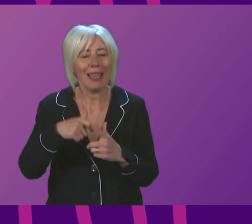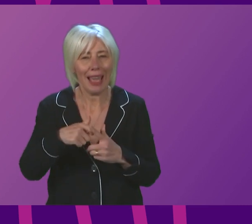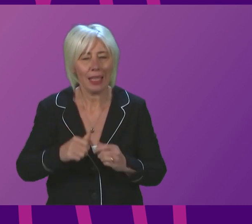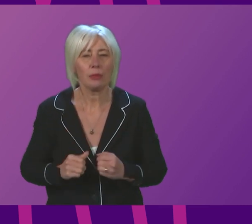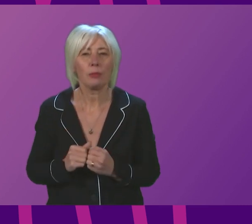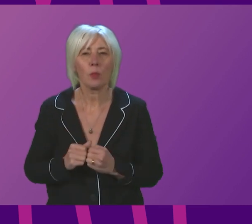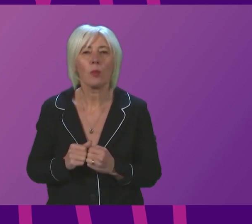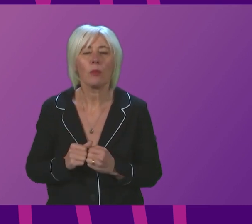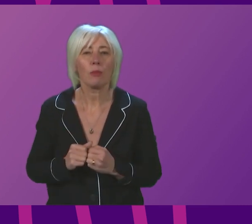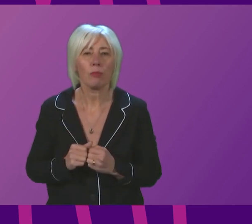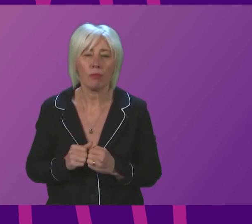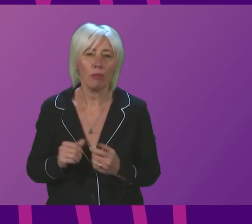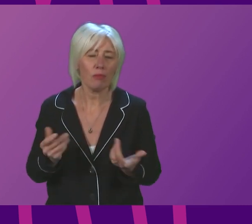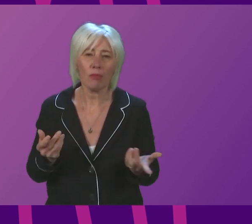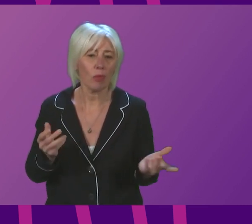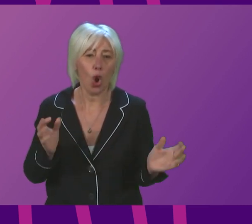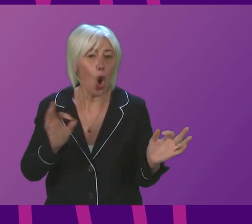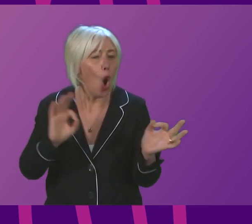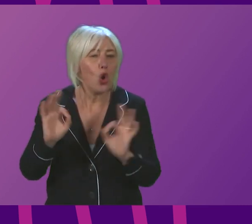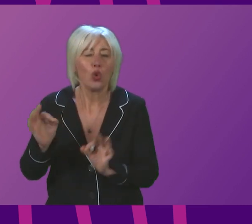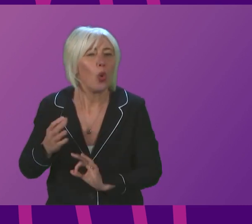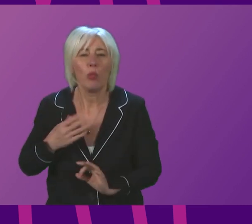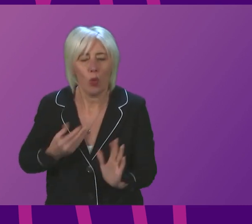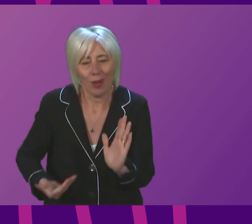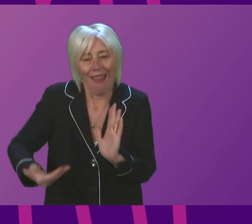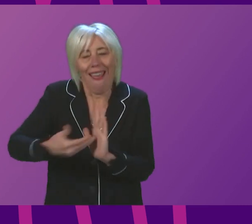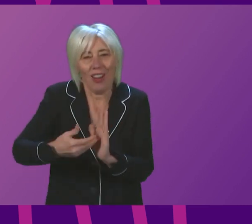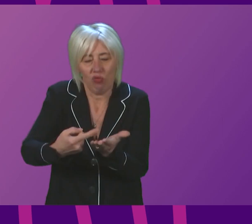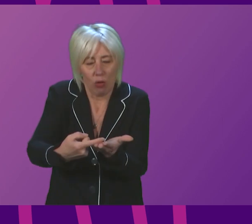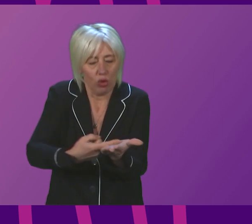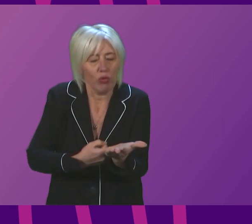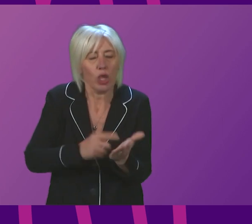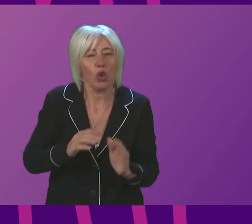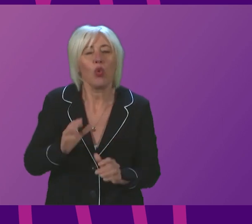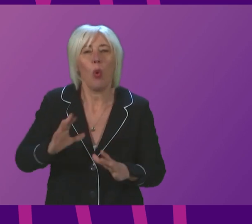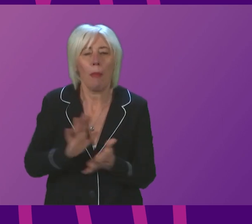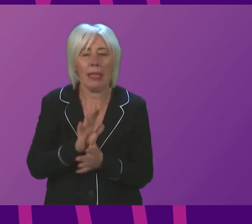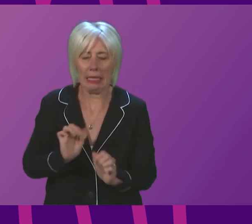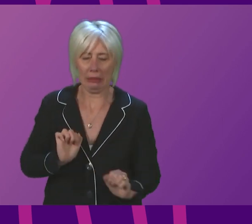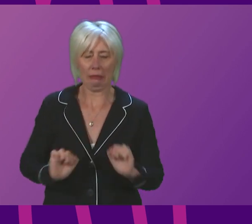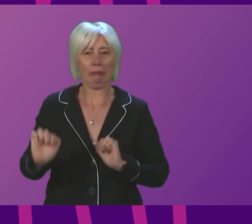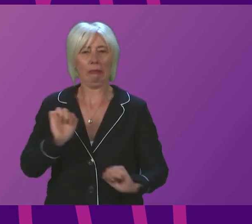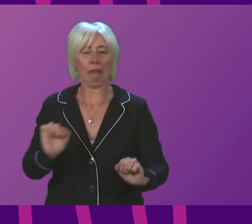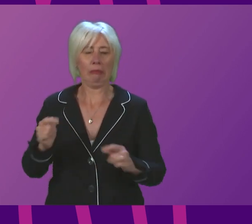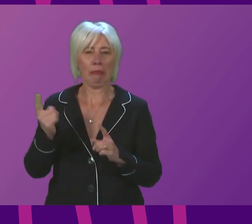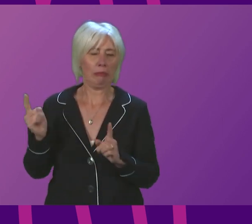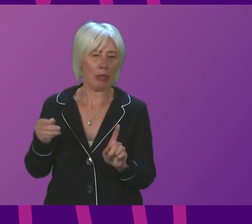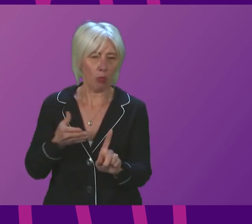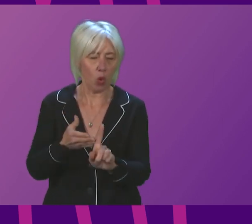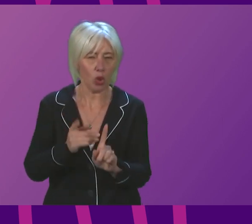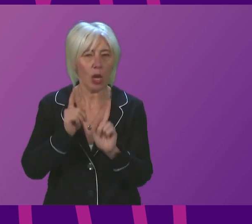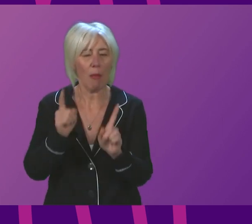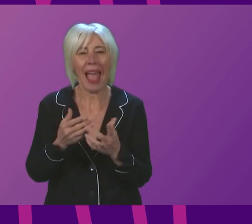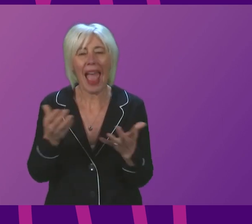Presiding Officer. No one wants to see further restrictions and I welcome the cautious approach being taken. Can the First Minister provide any further information